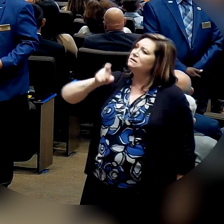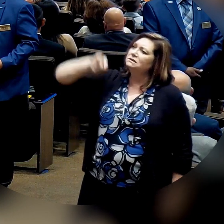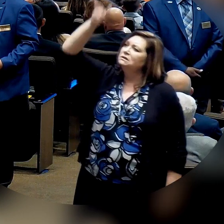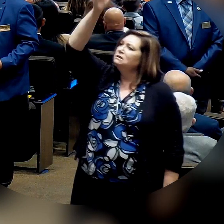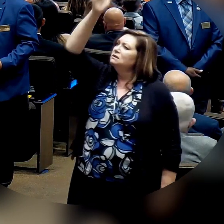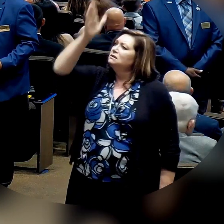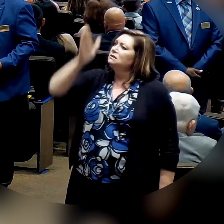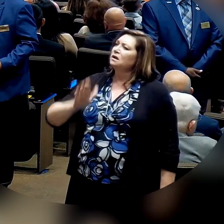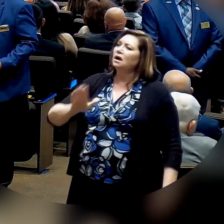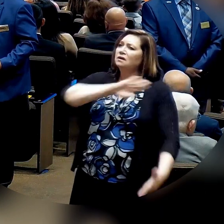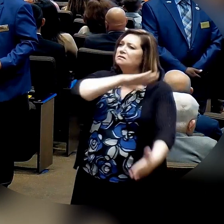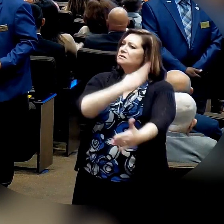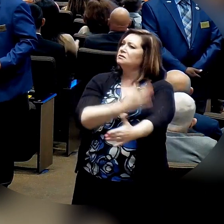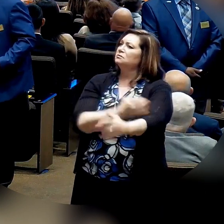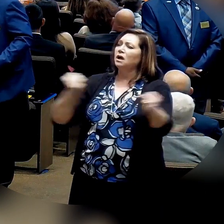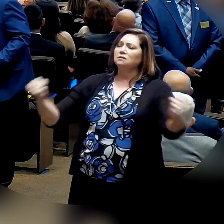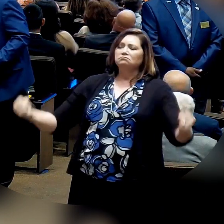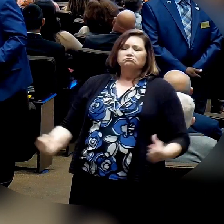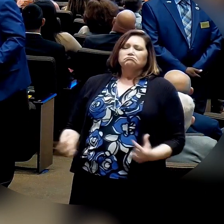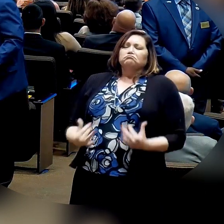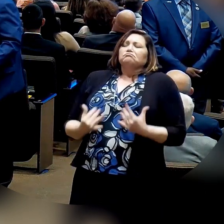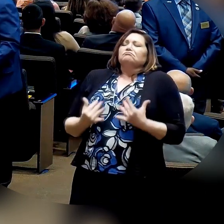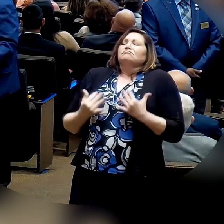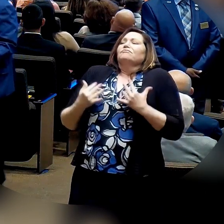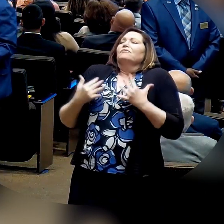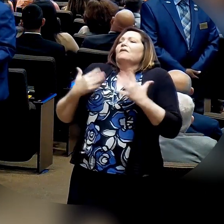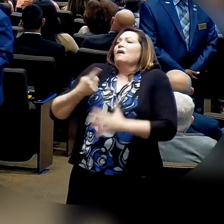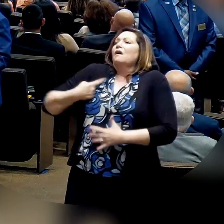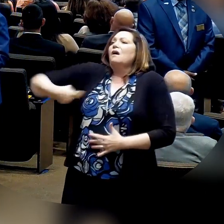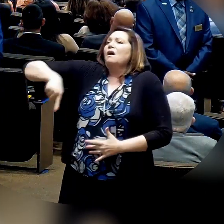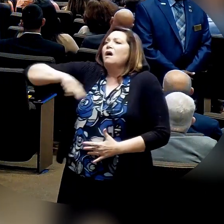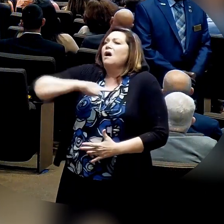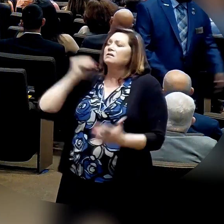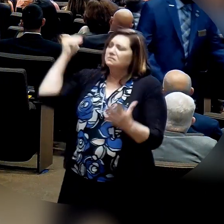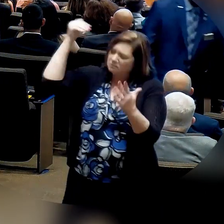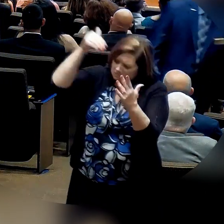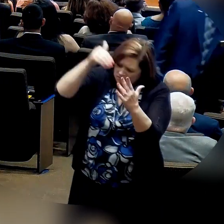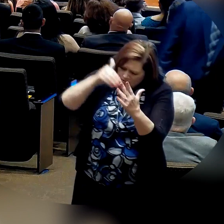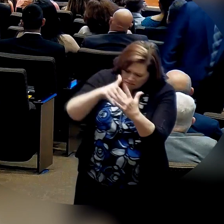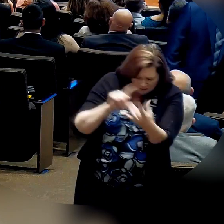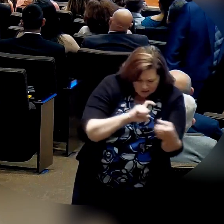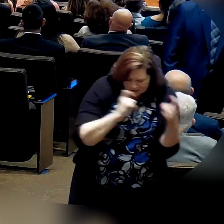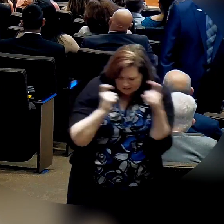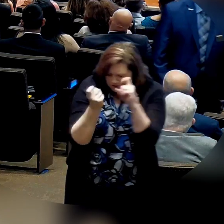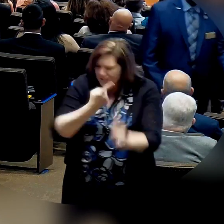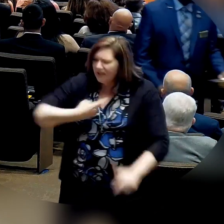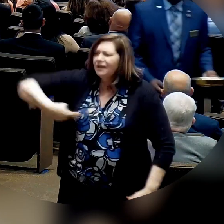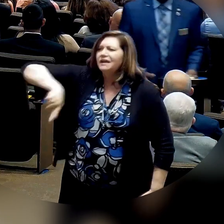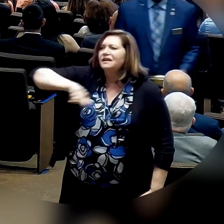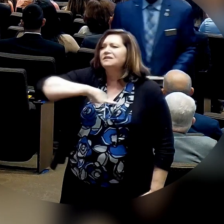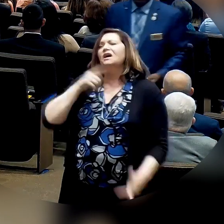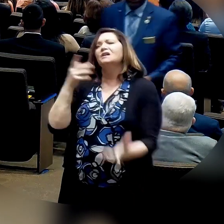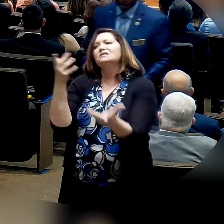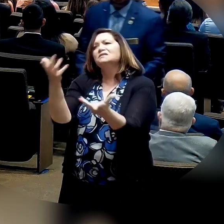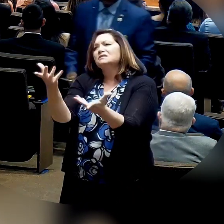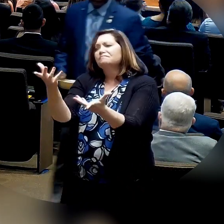to change us and to fill us with a passion for the Lord. In our